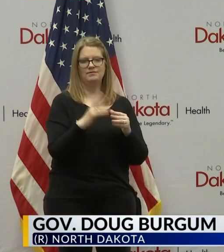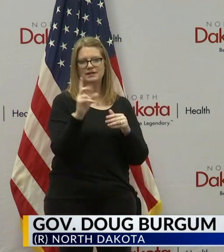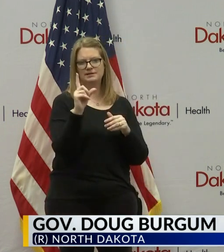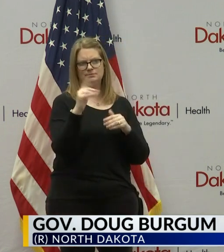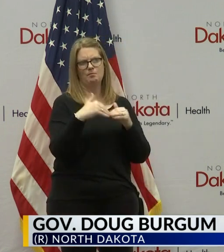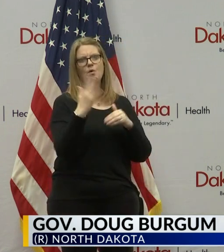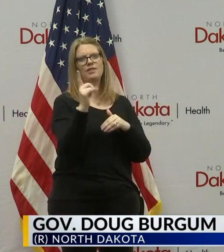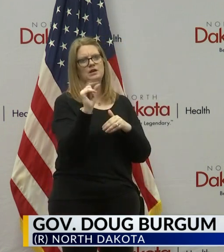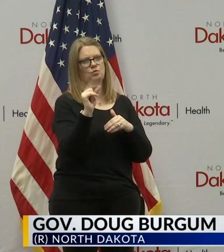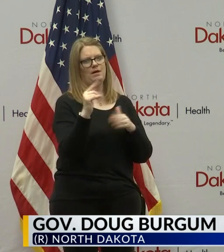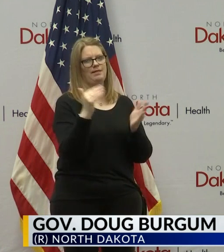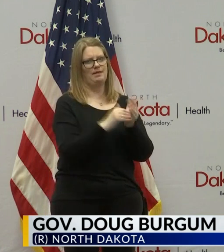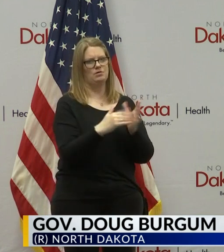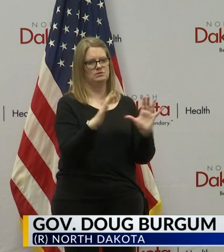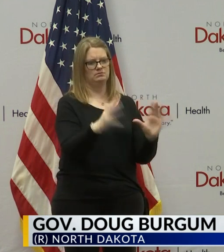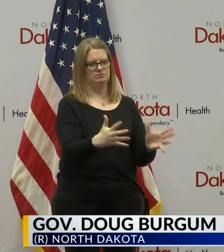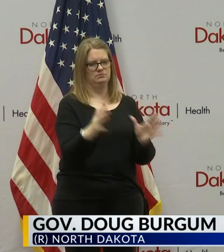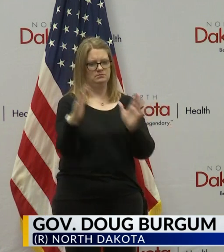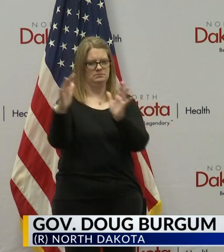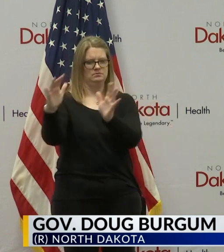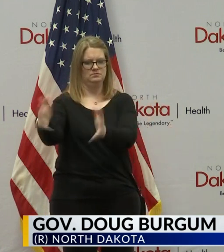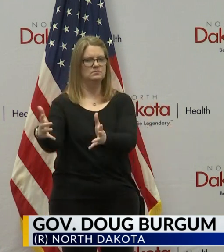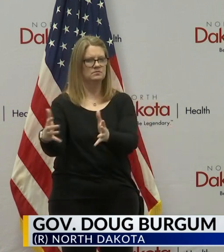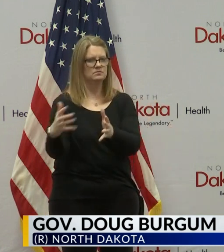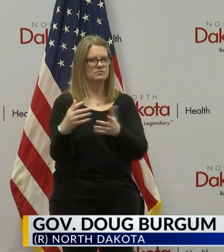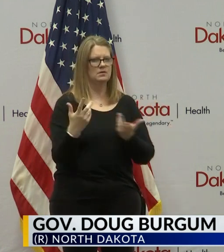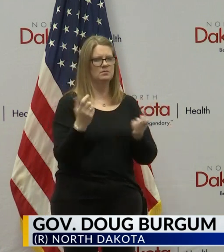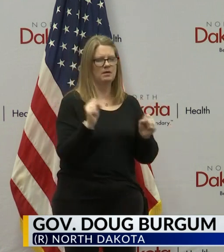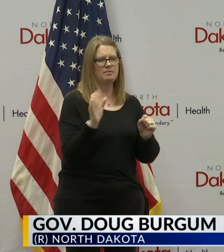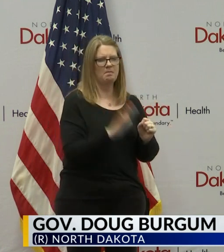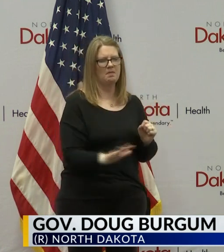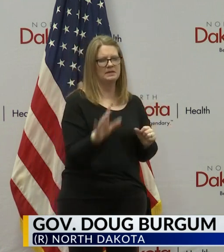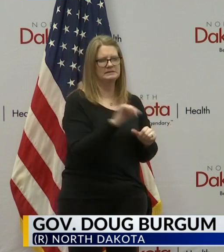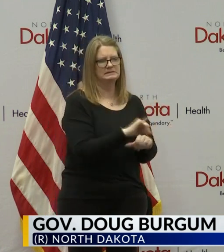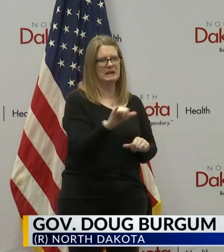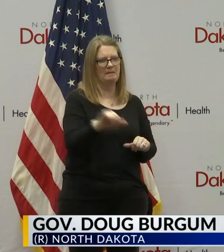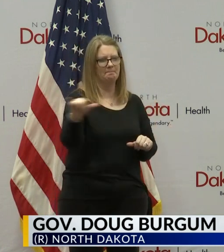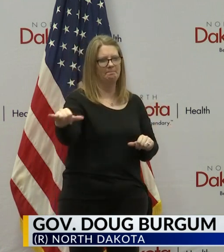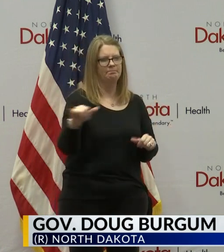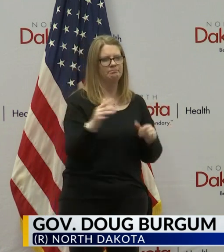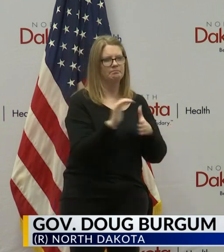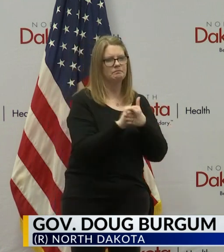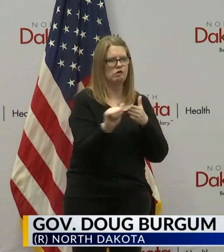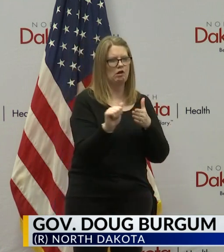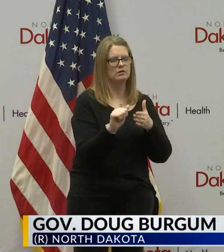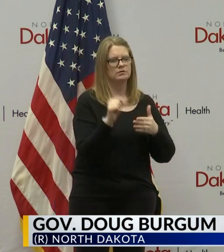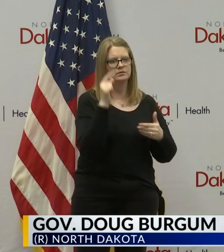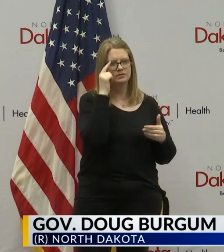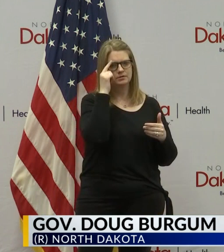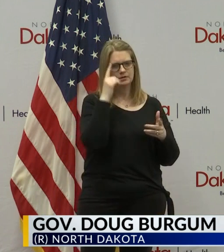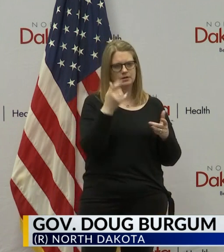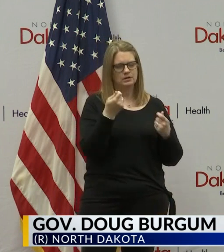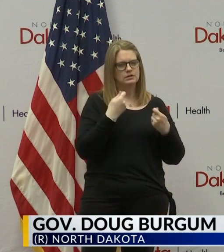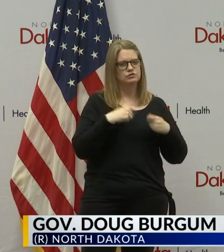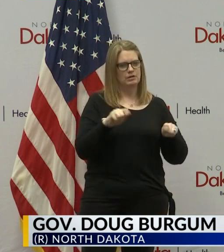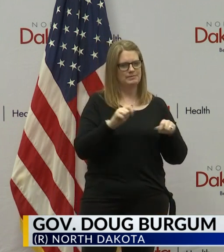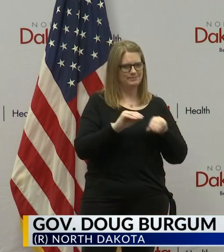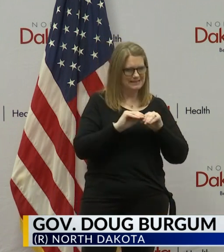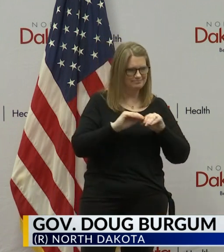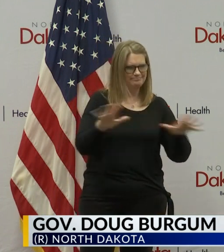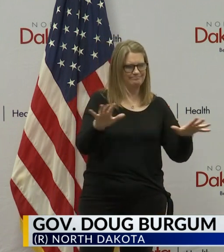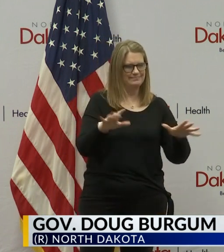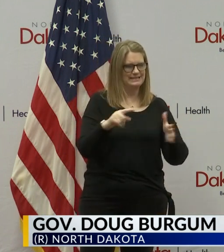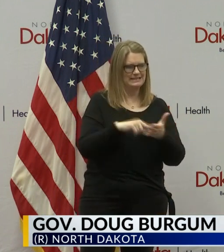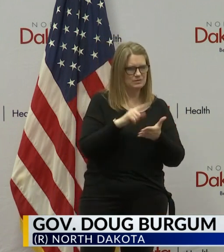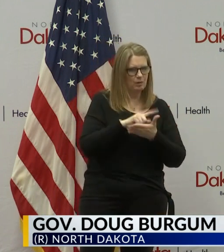that will likely be similar dollar amounts, and we'll be running those, attempting to get them run over this